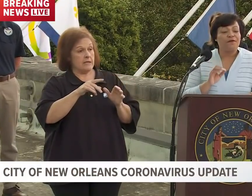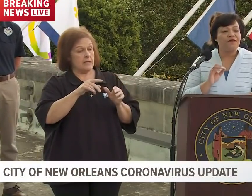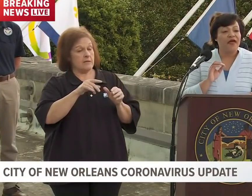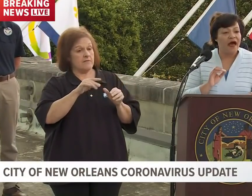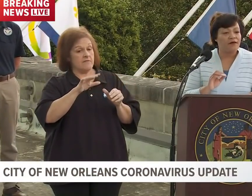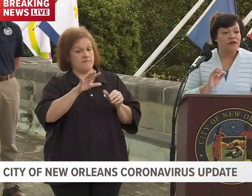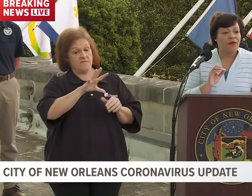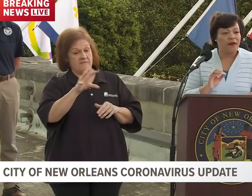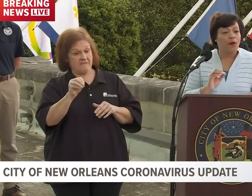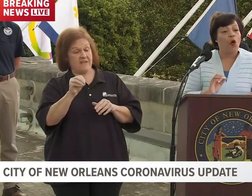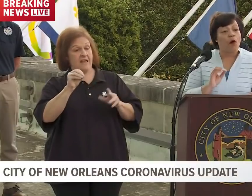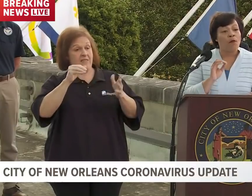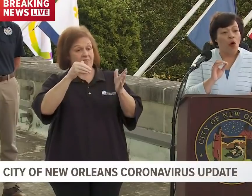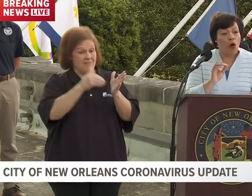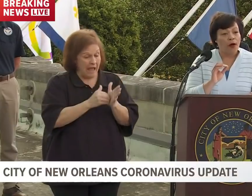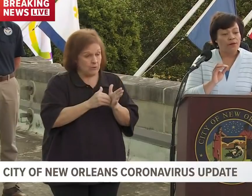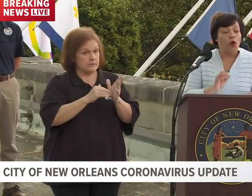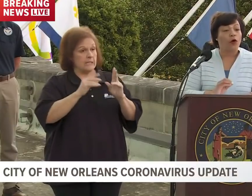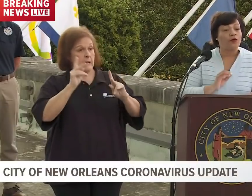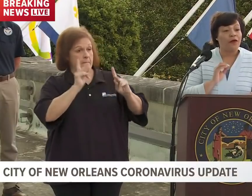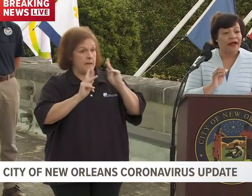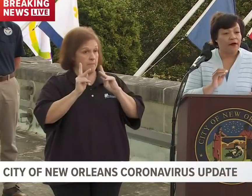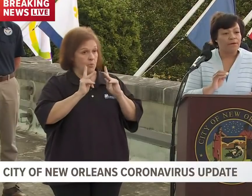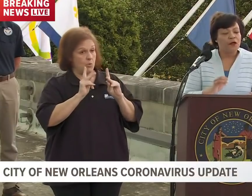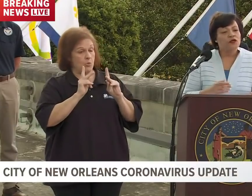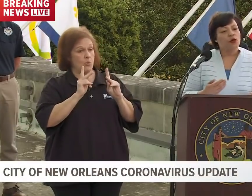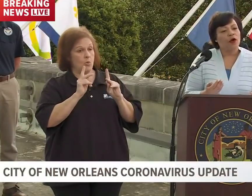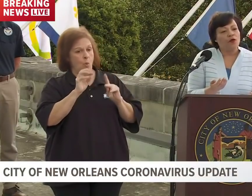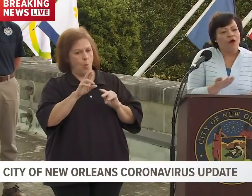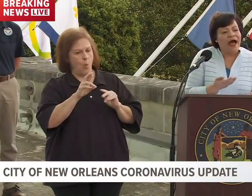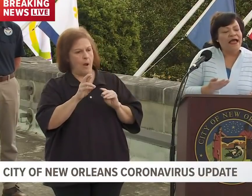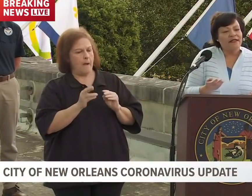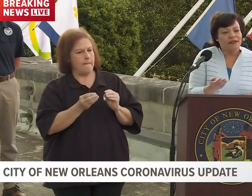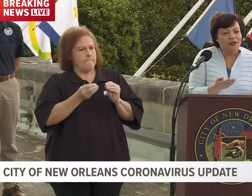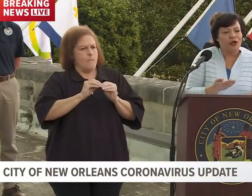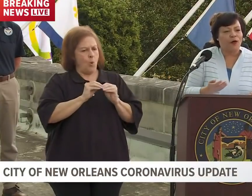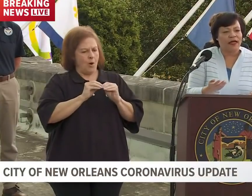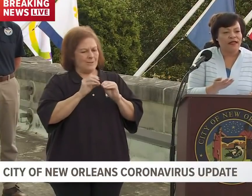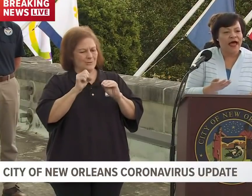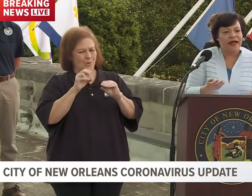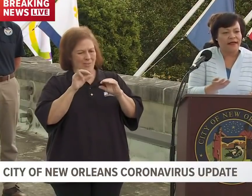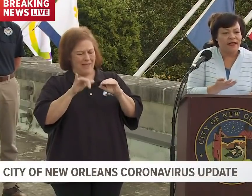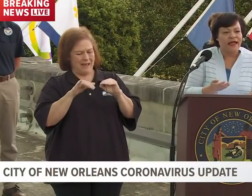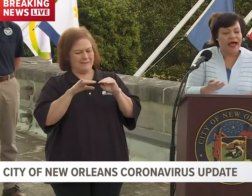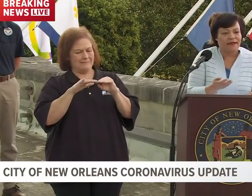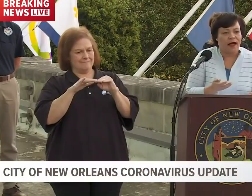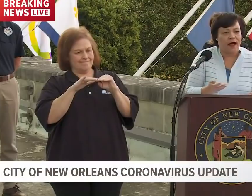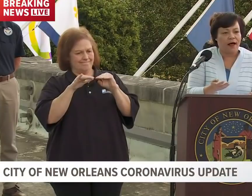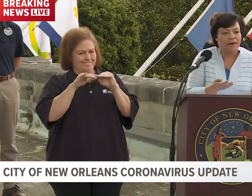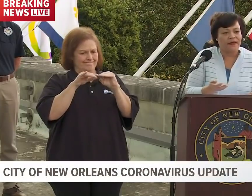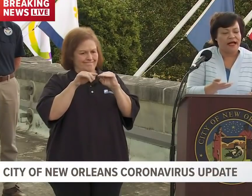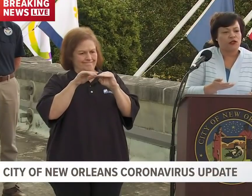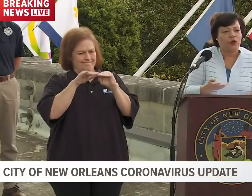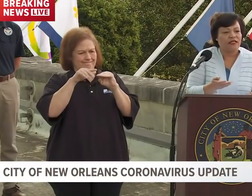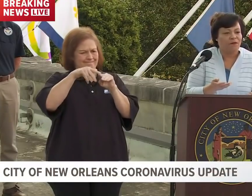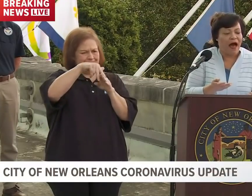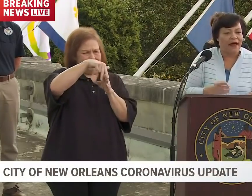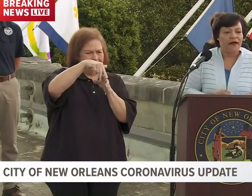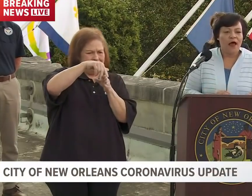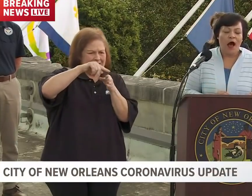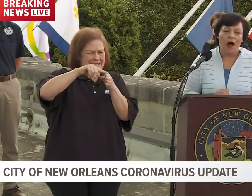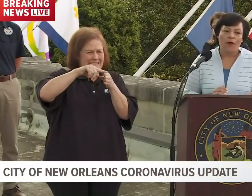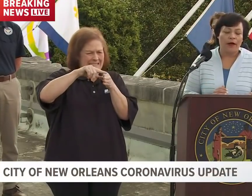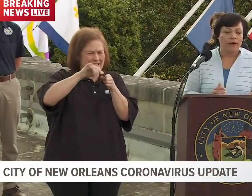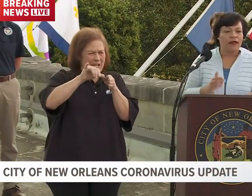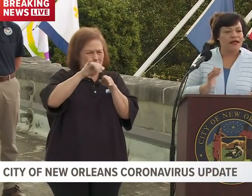50,000 people or more or greater. So we're right, you know, in that sweet spot.